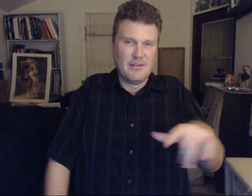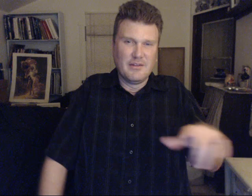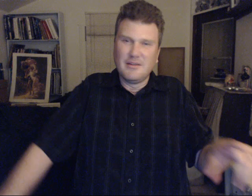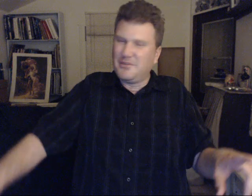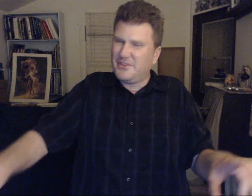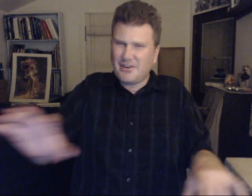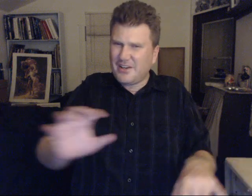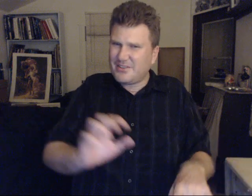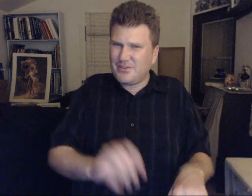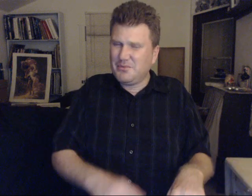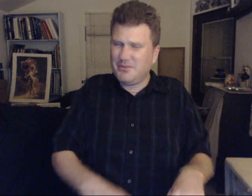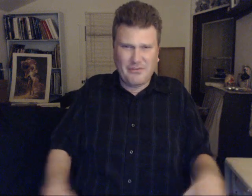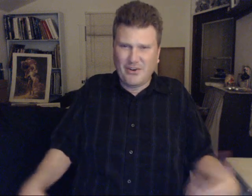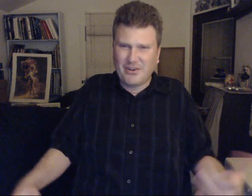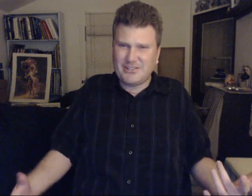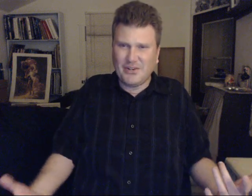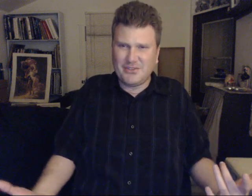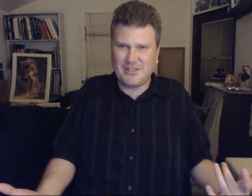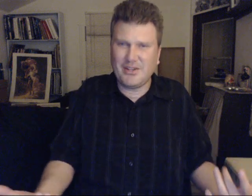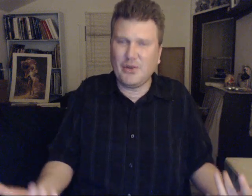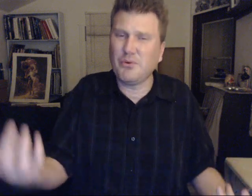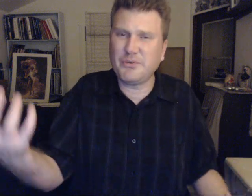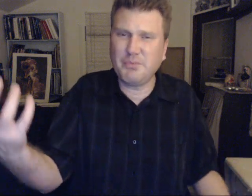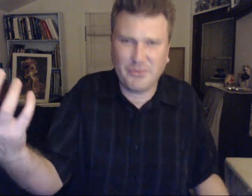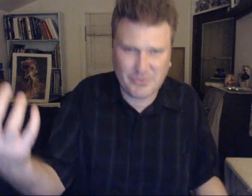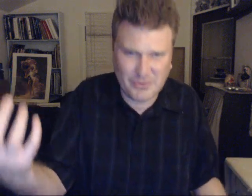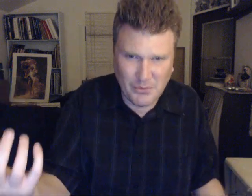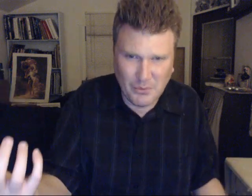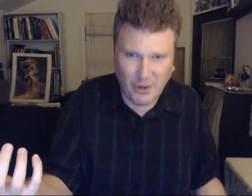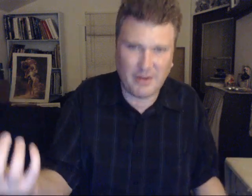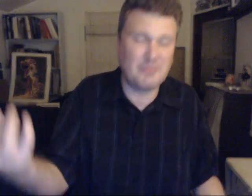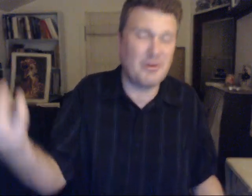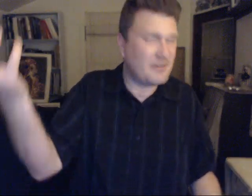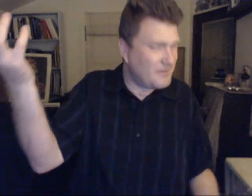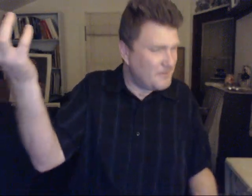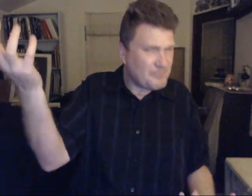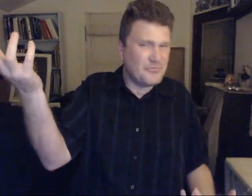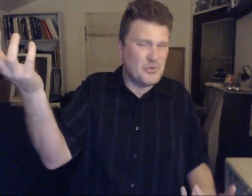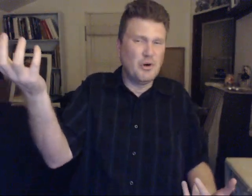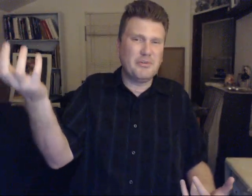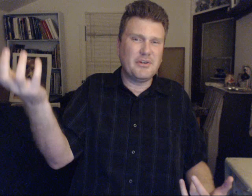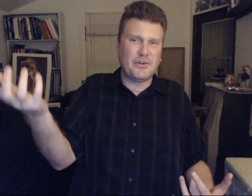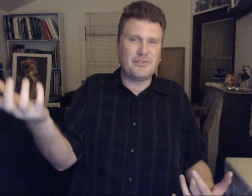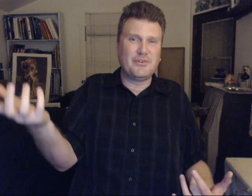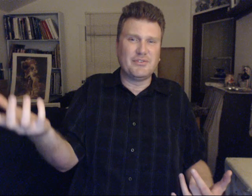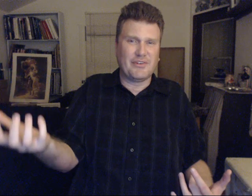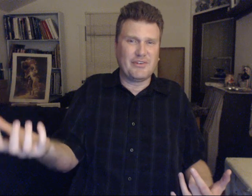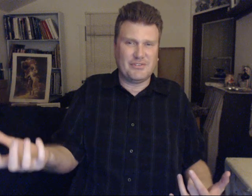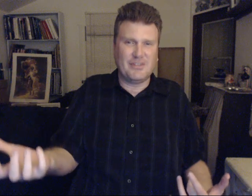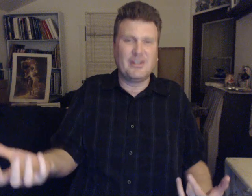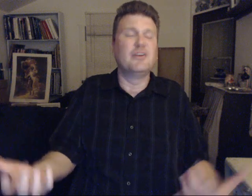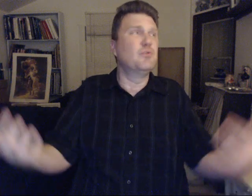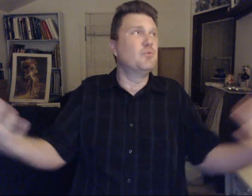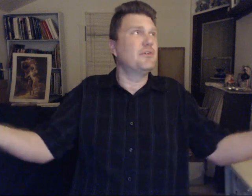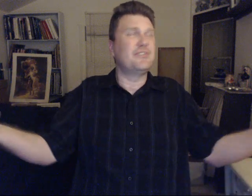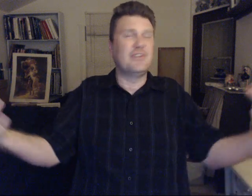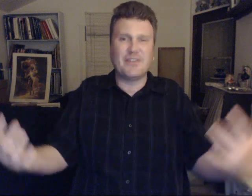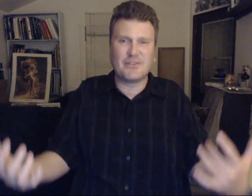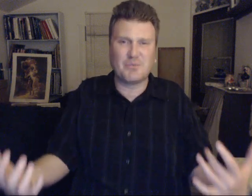But they are not stupid. They are very intelligent. They are more spiritual. you are. You will be in their shoes. You will see things. More